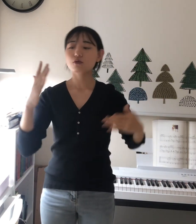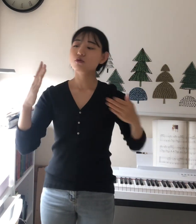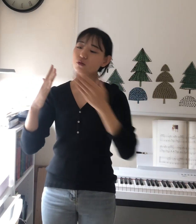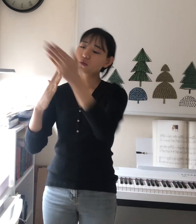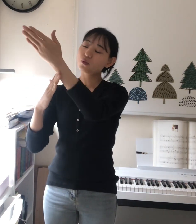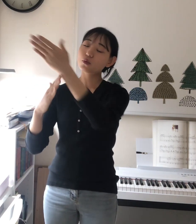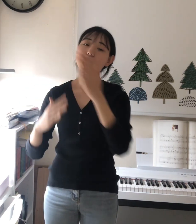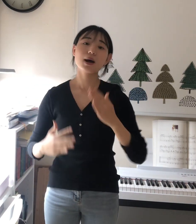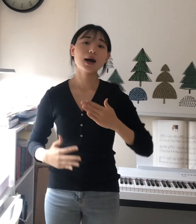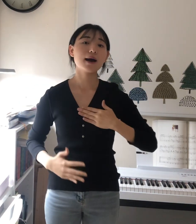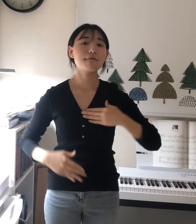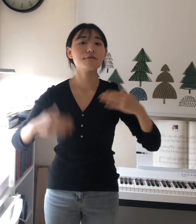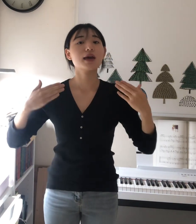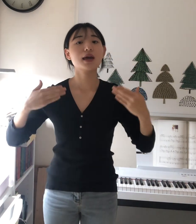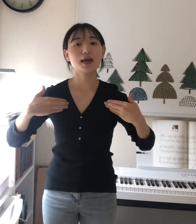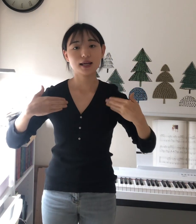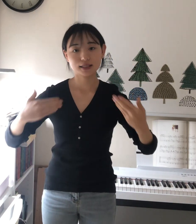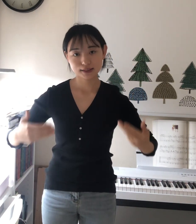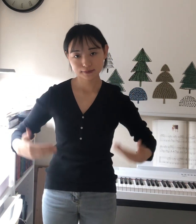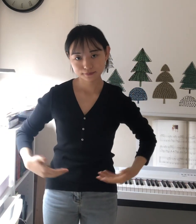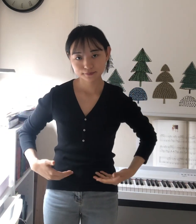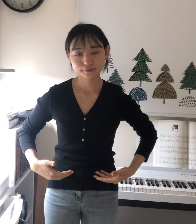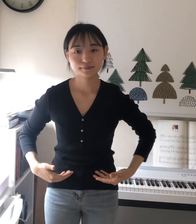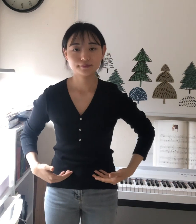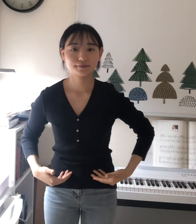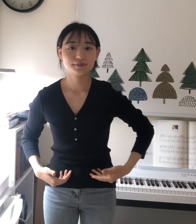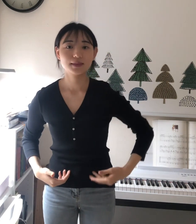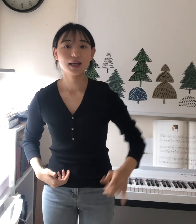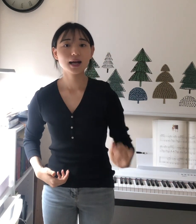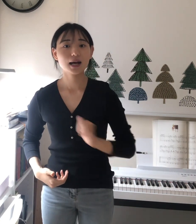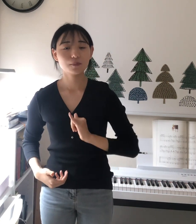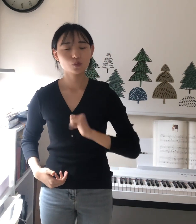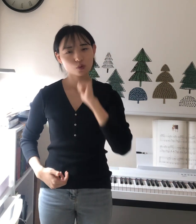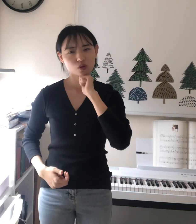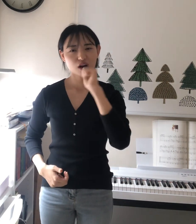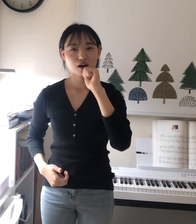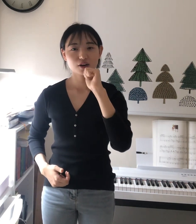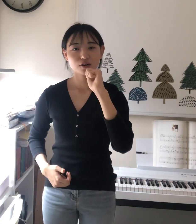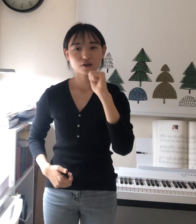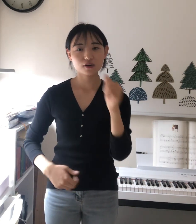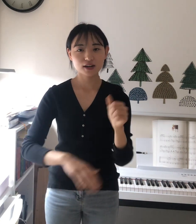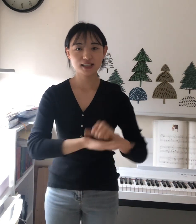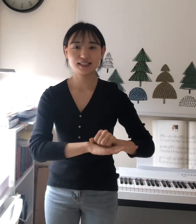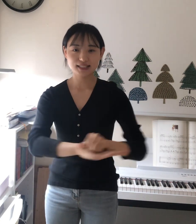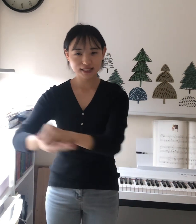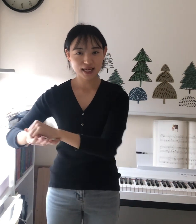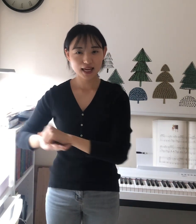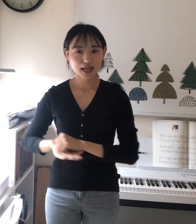through my veins I'm no longer a slave